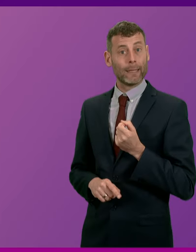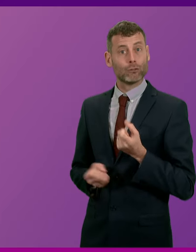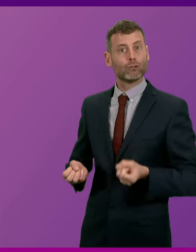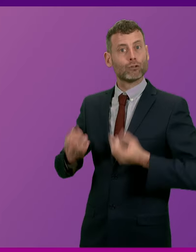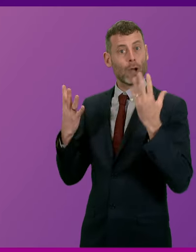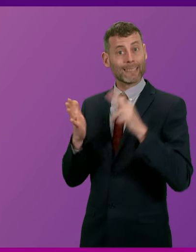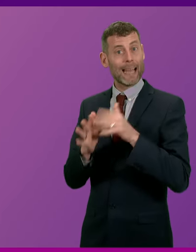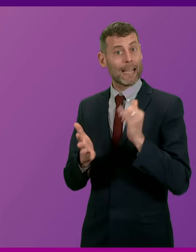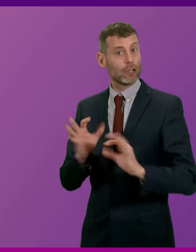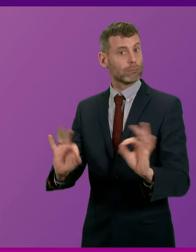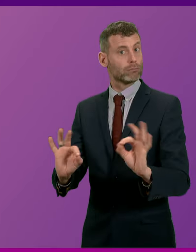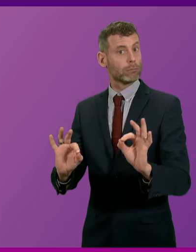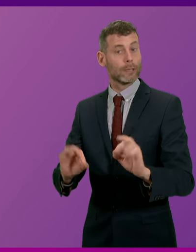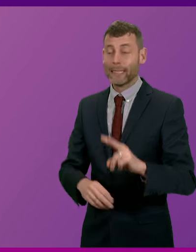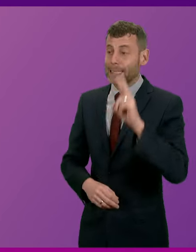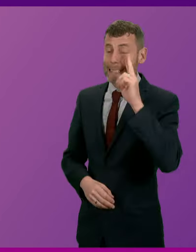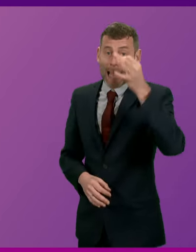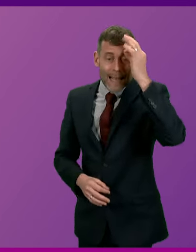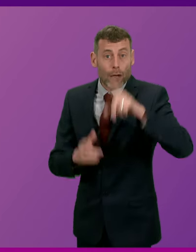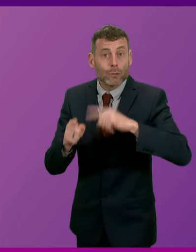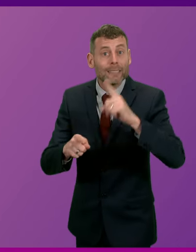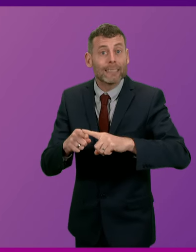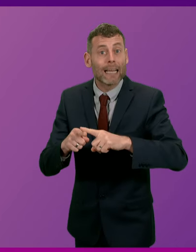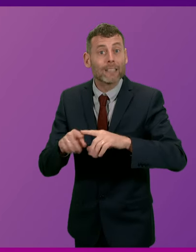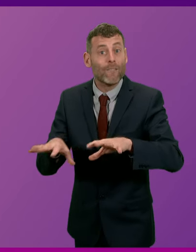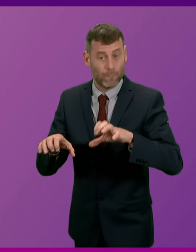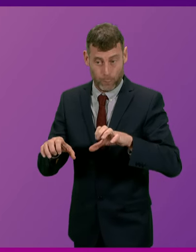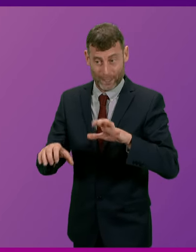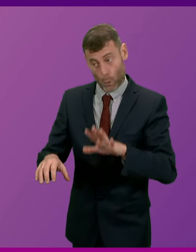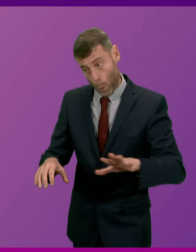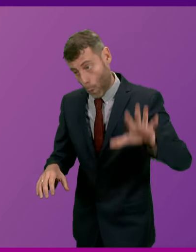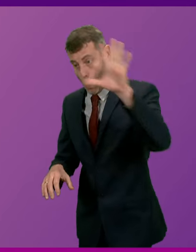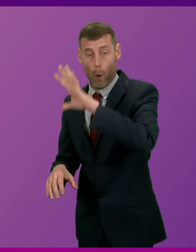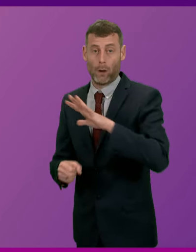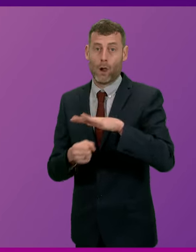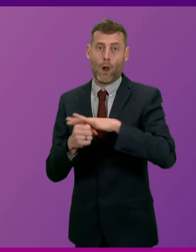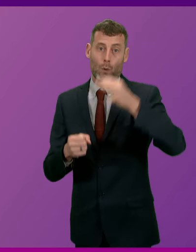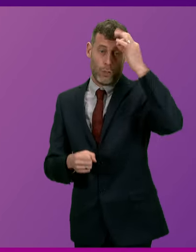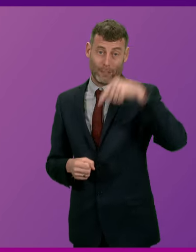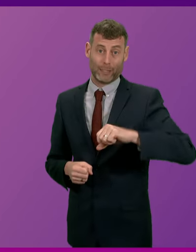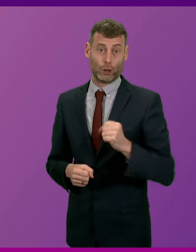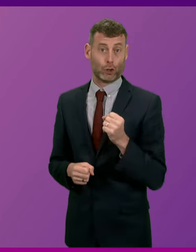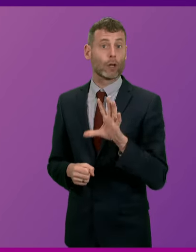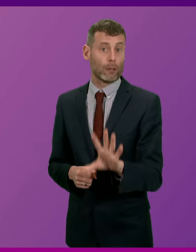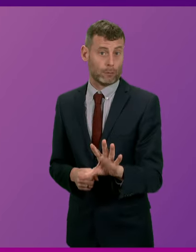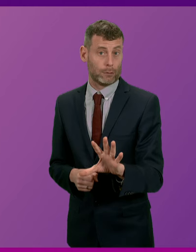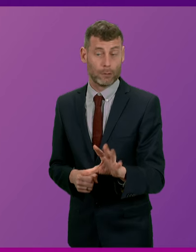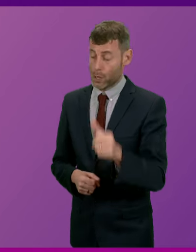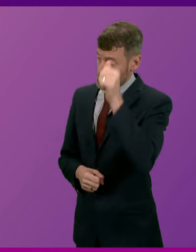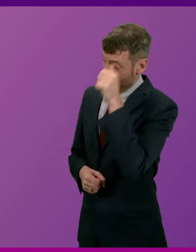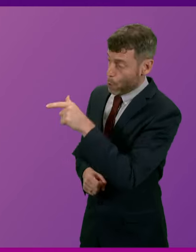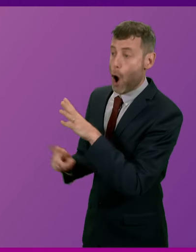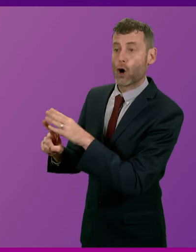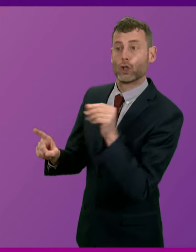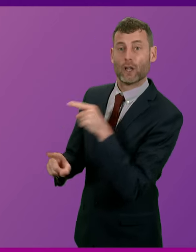We've delivered a council tax freeze in every single local authority in Scotland, despite the best efforts of the Conservative